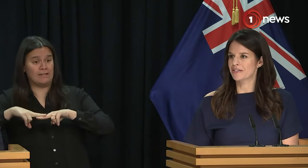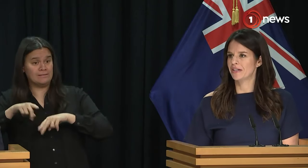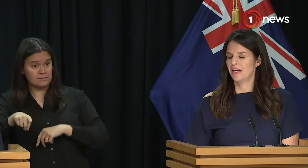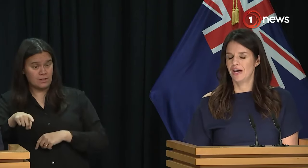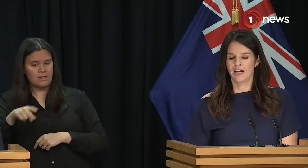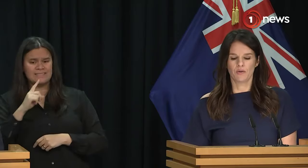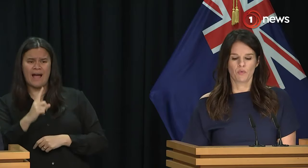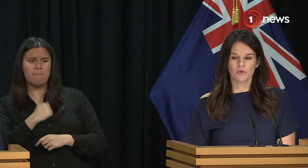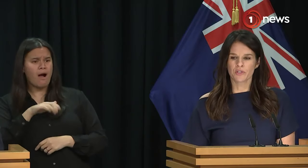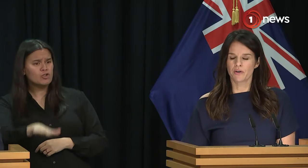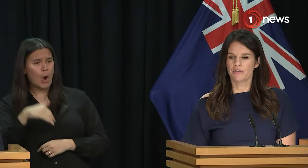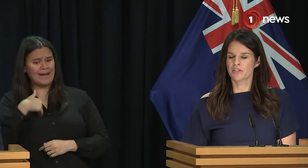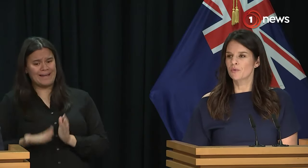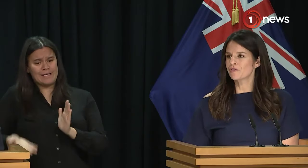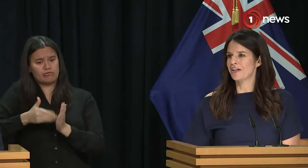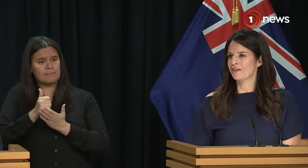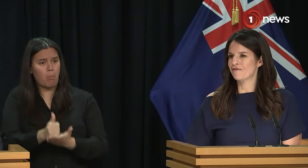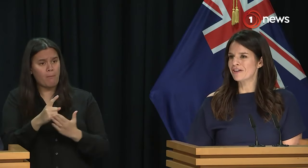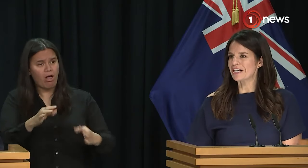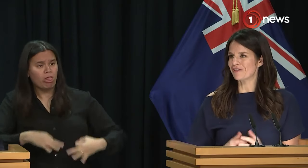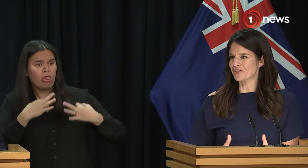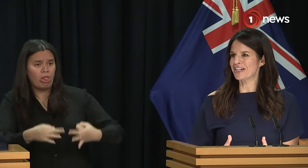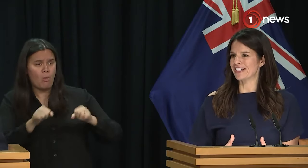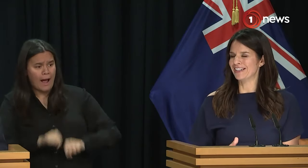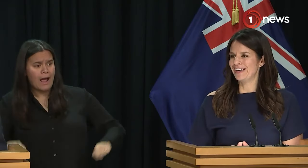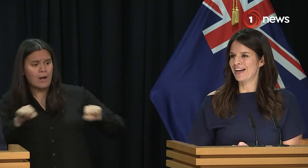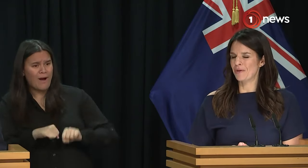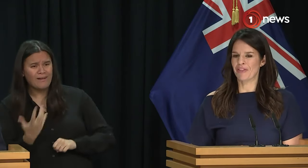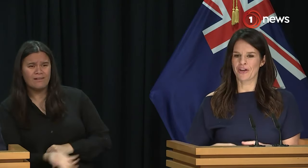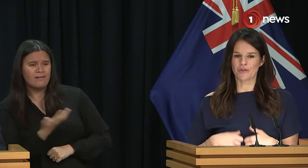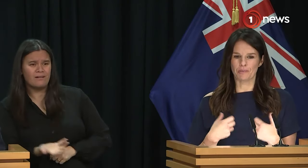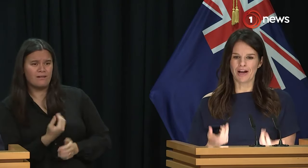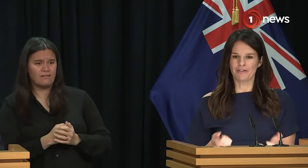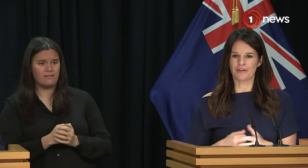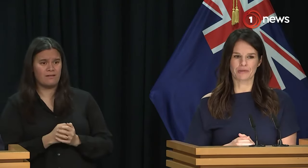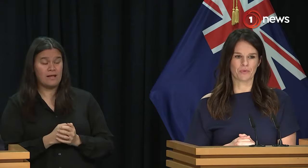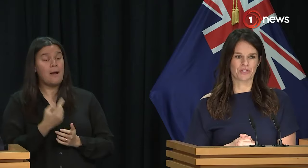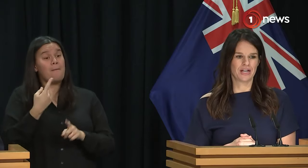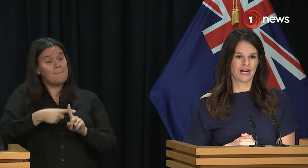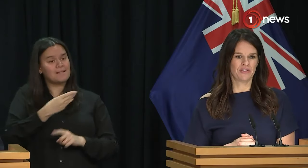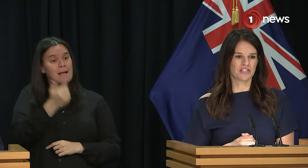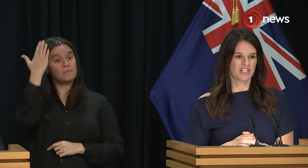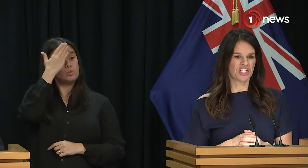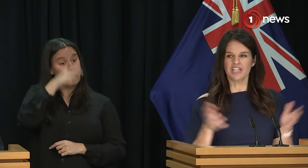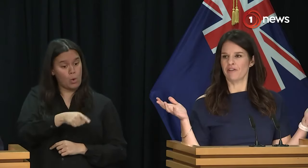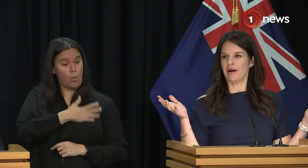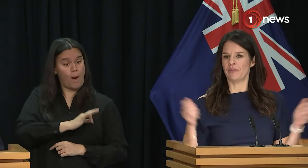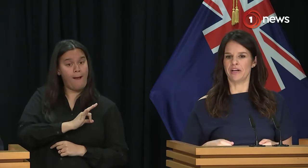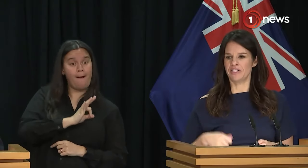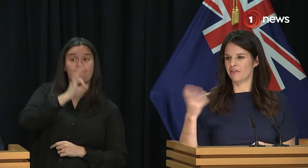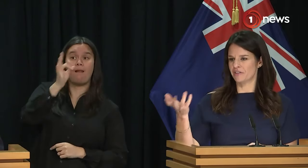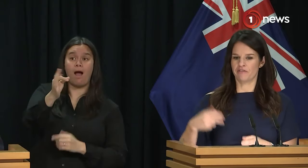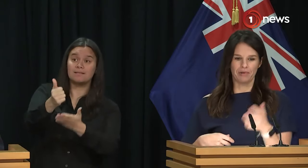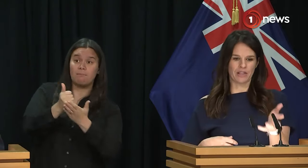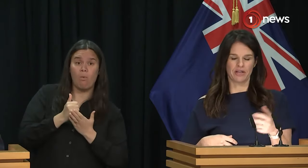support needs. We also know that schools find it really frustrating that when they go to apply for learning support, there's 10 different